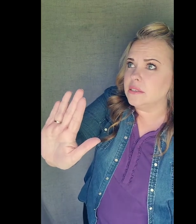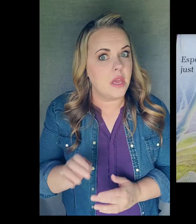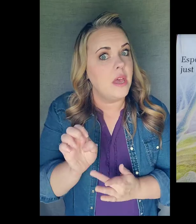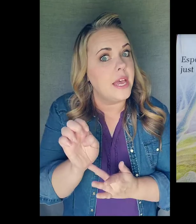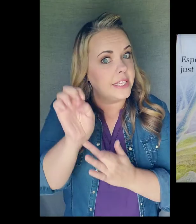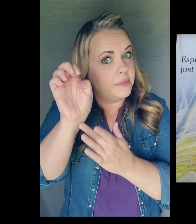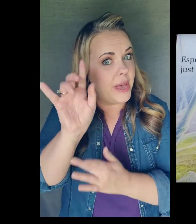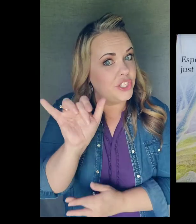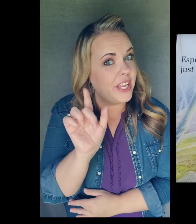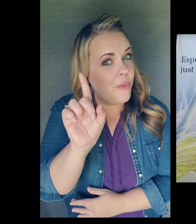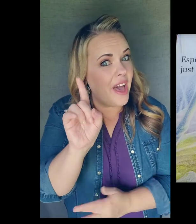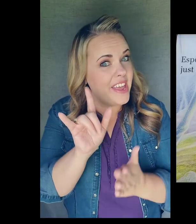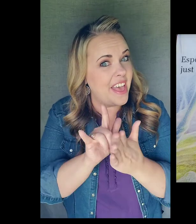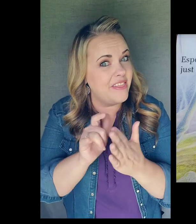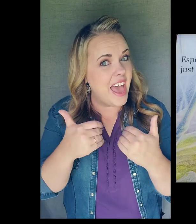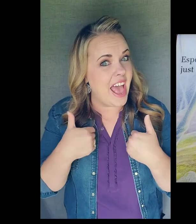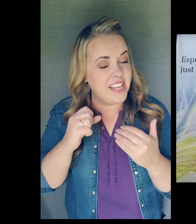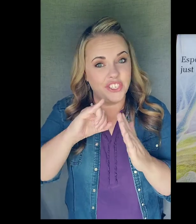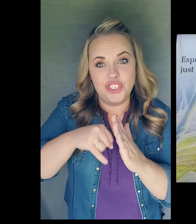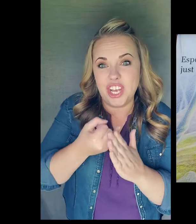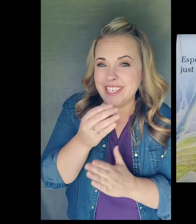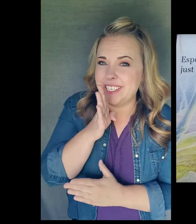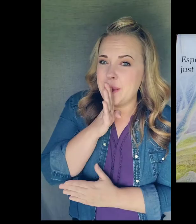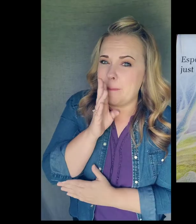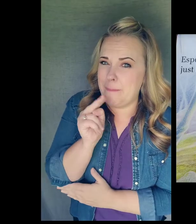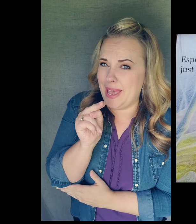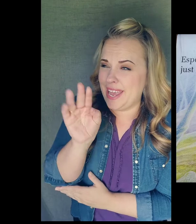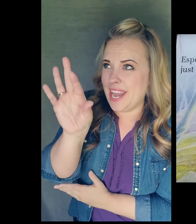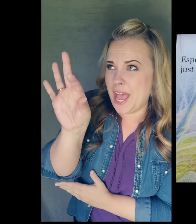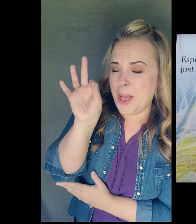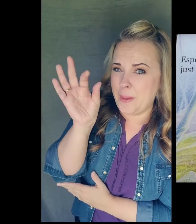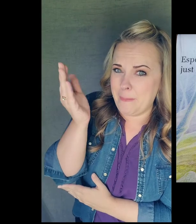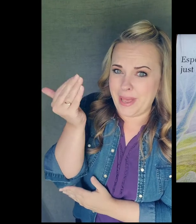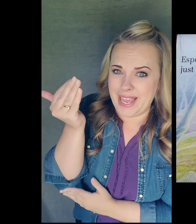Especially one that has just been picked.